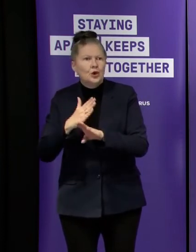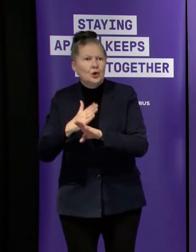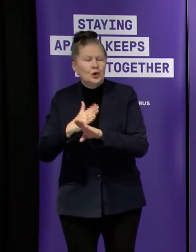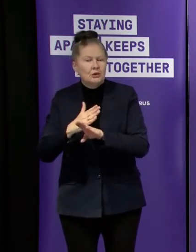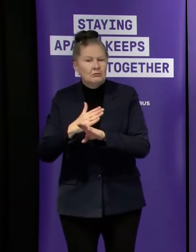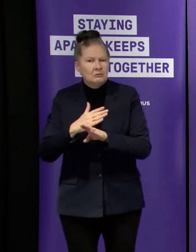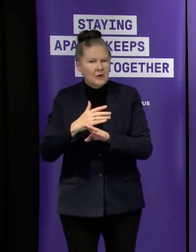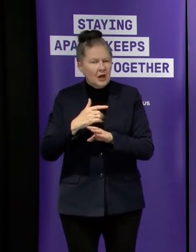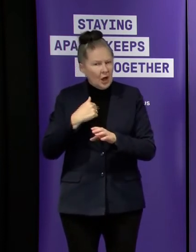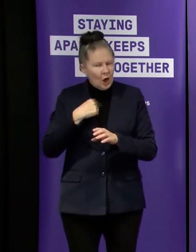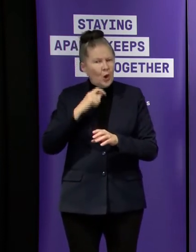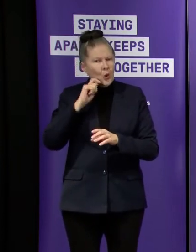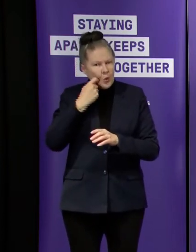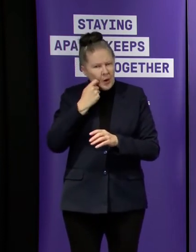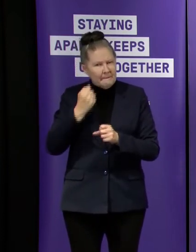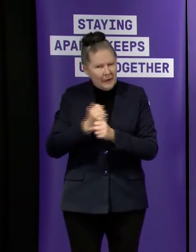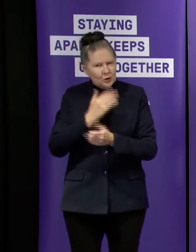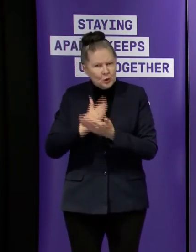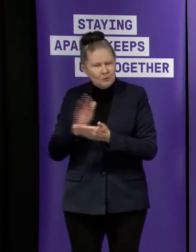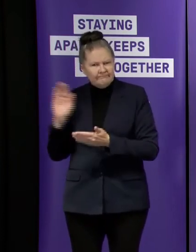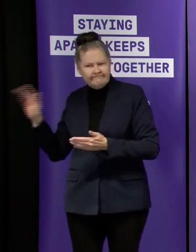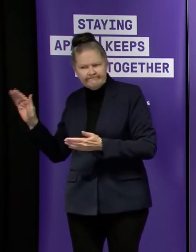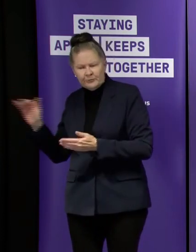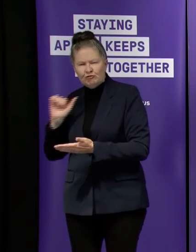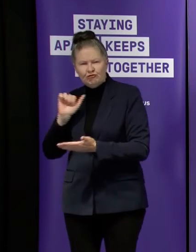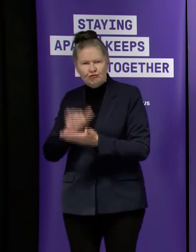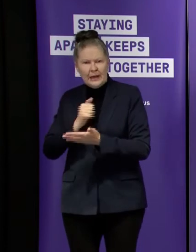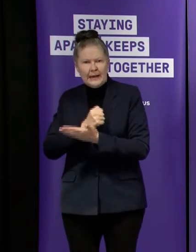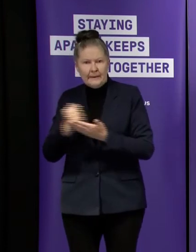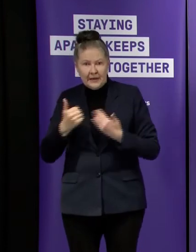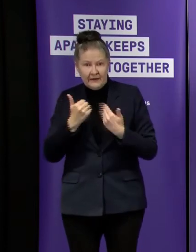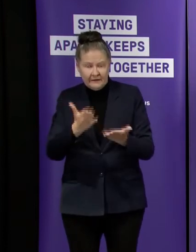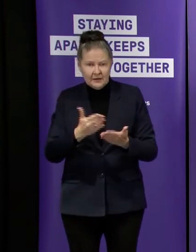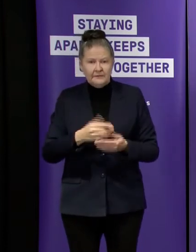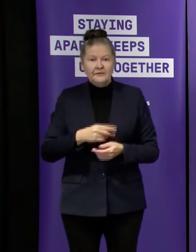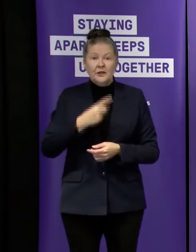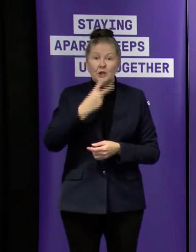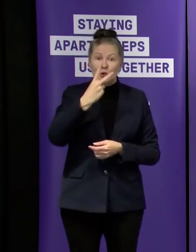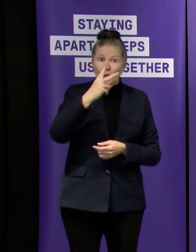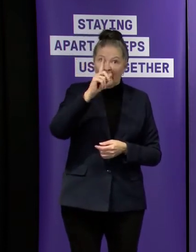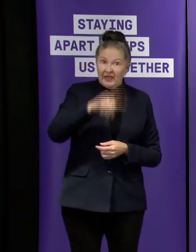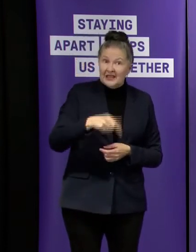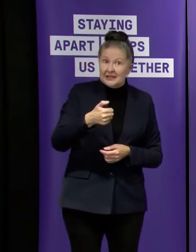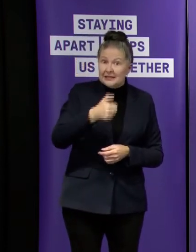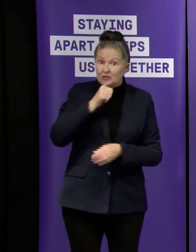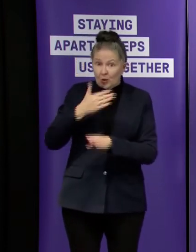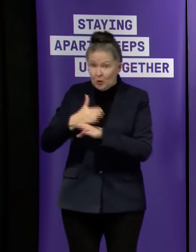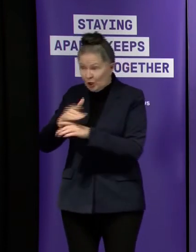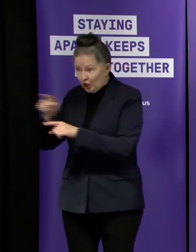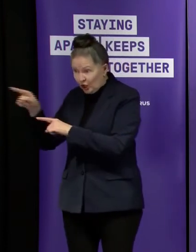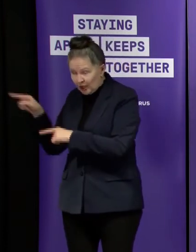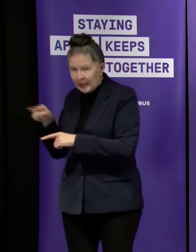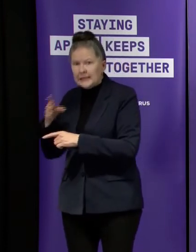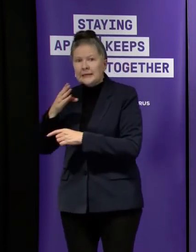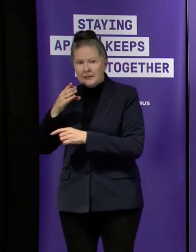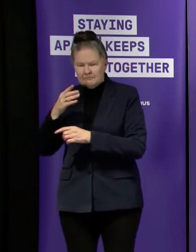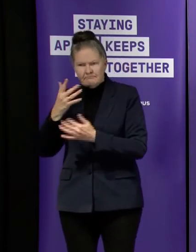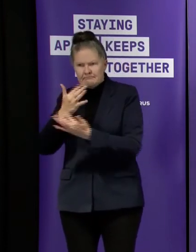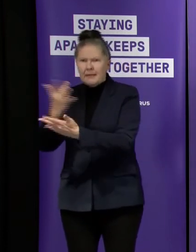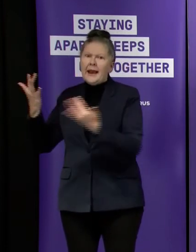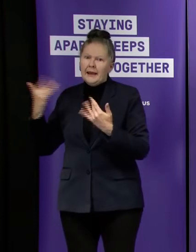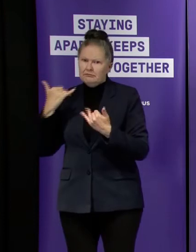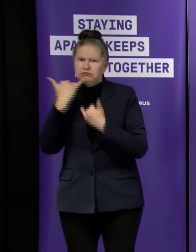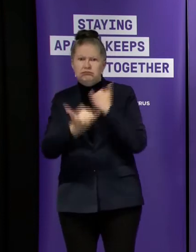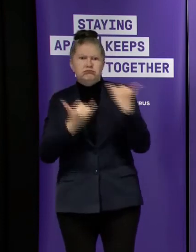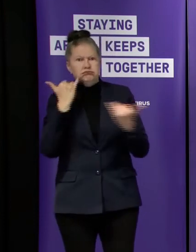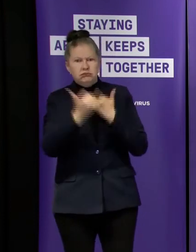my latest update but i will double check for you 2600 up to 14 that are on the phones in one form or another uh and yesterday's number i